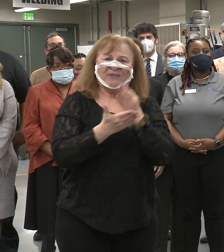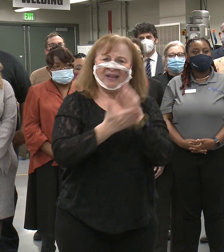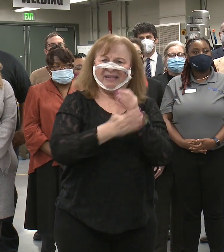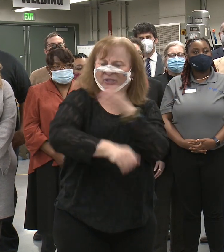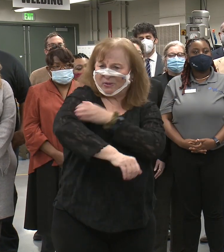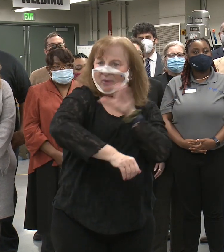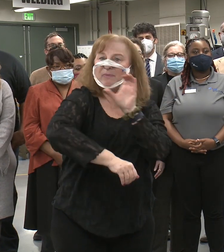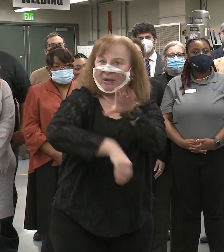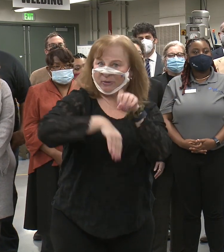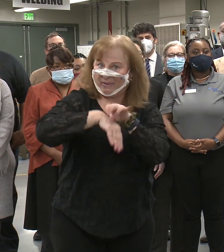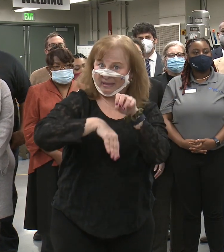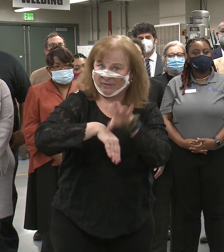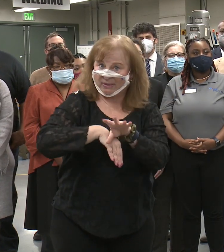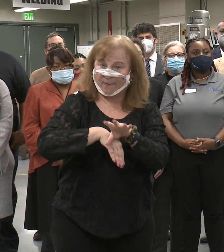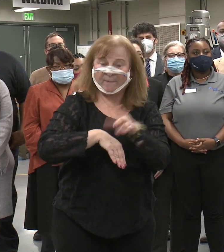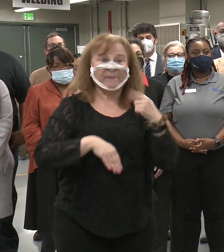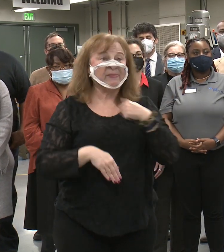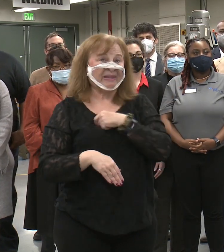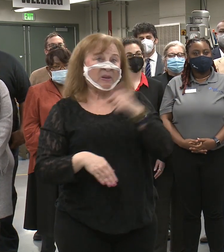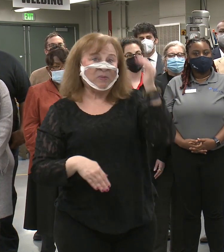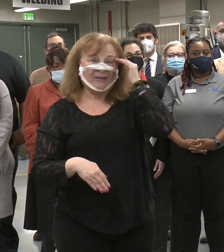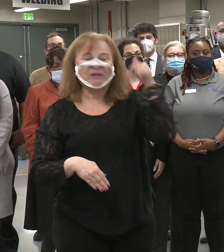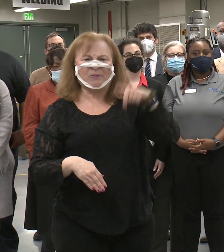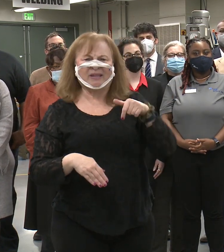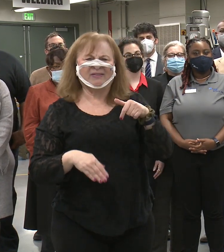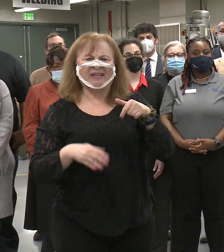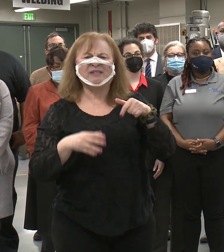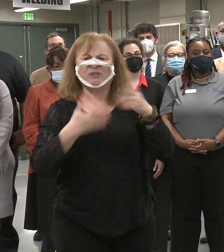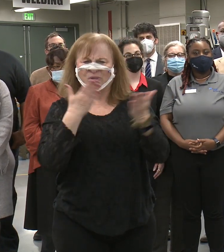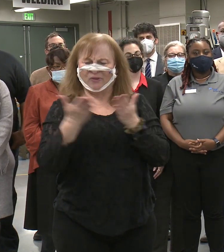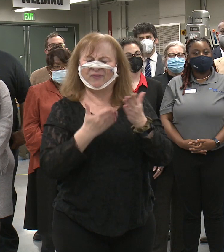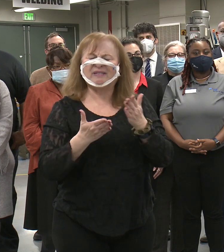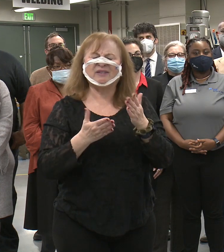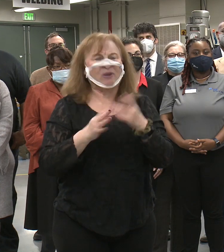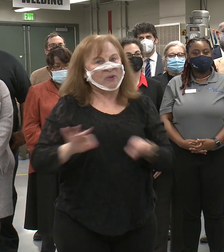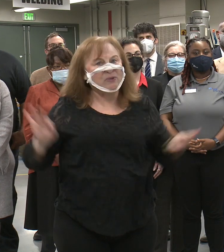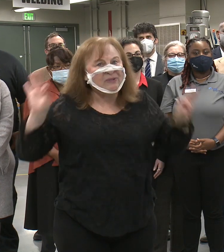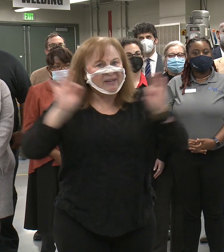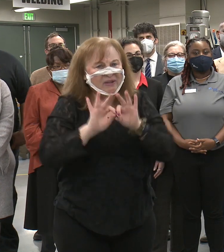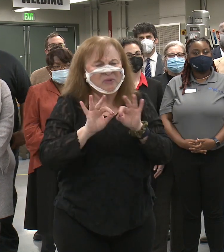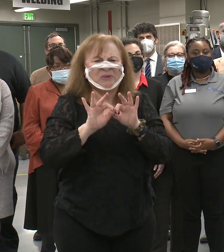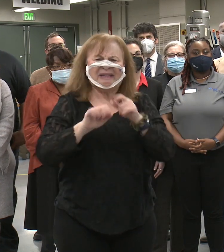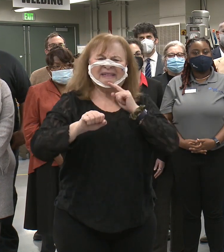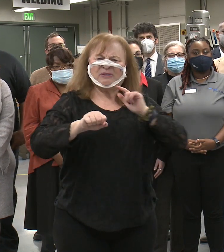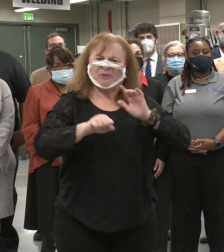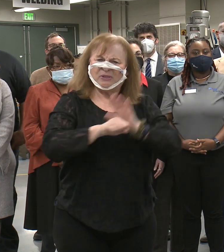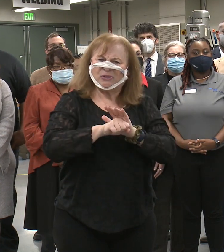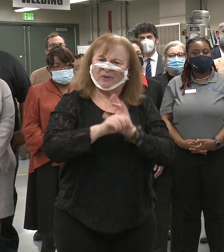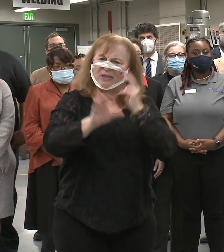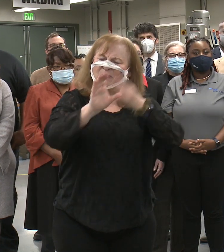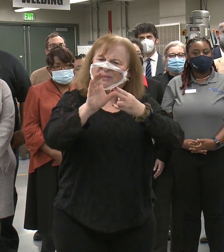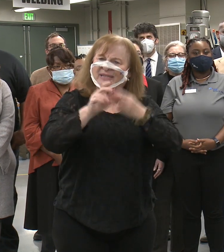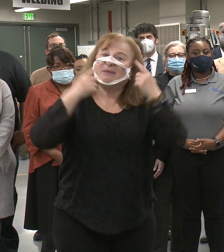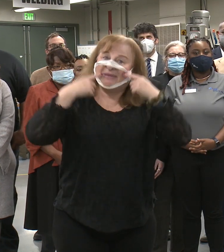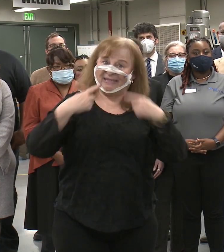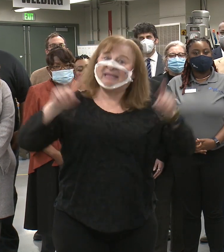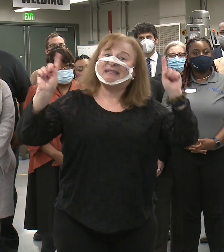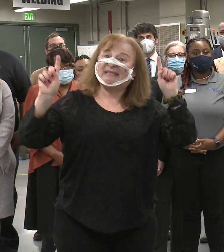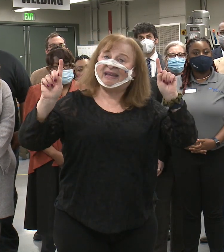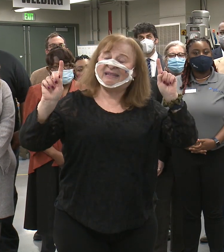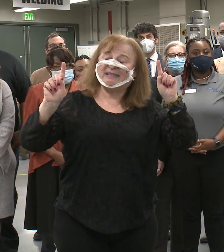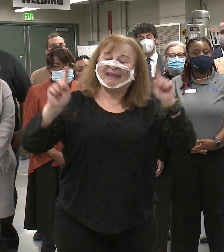empowerment counseling because we know that these wraparound services are critical to ensuring a participant's success